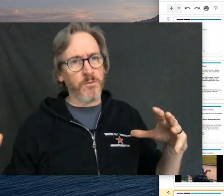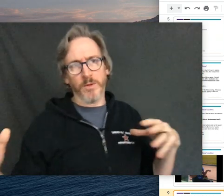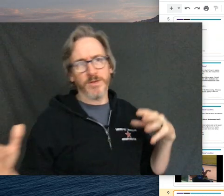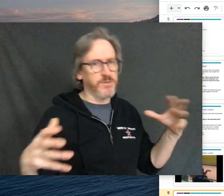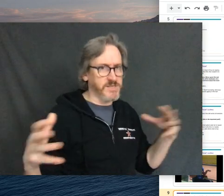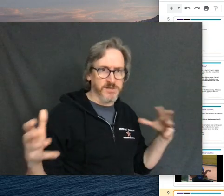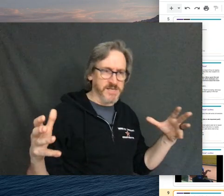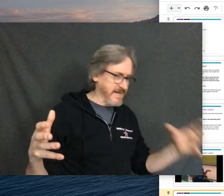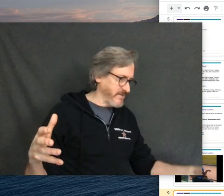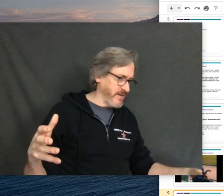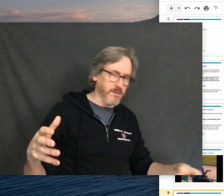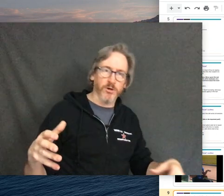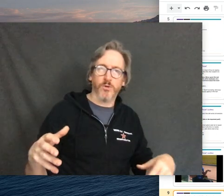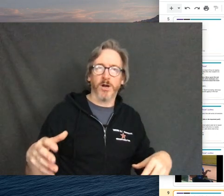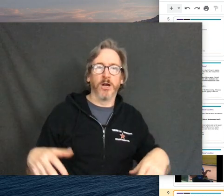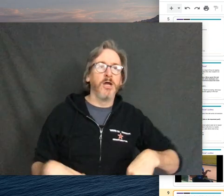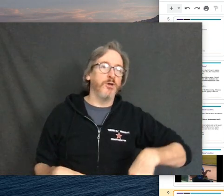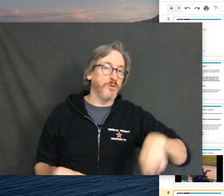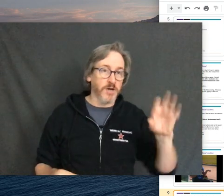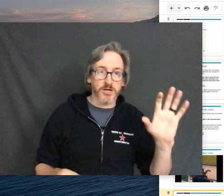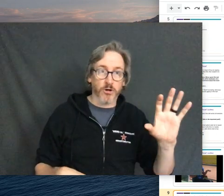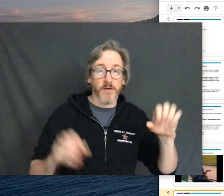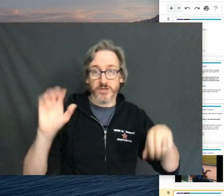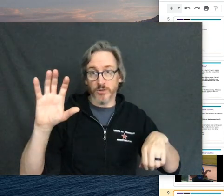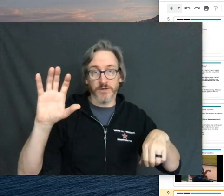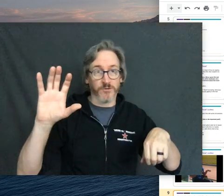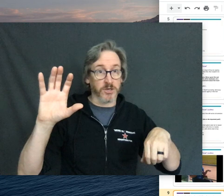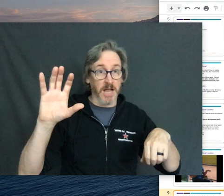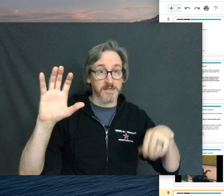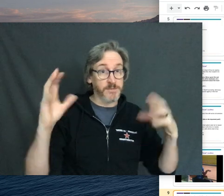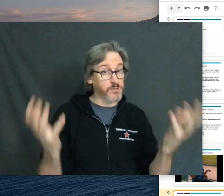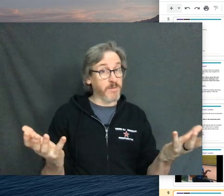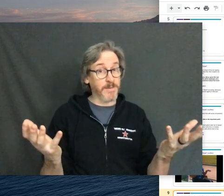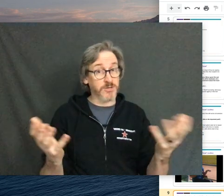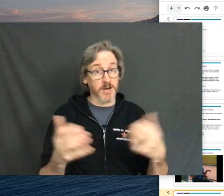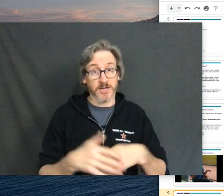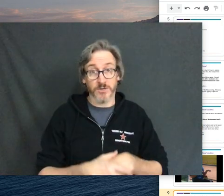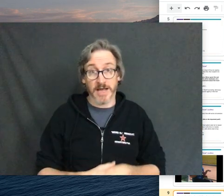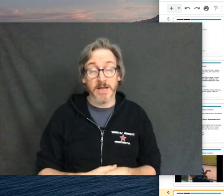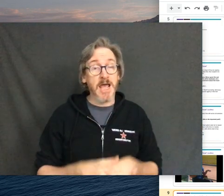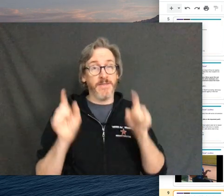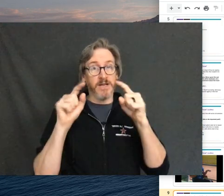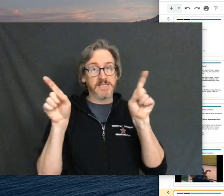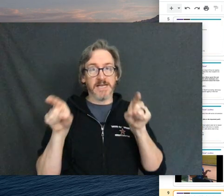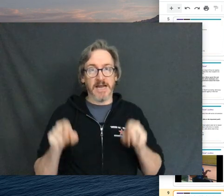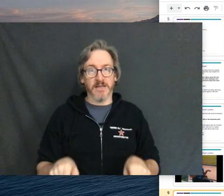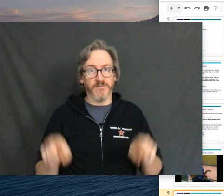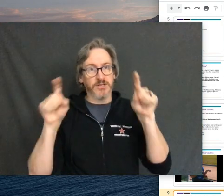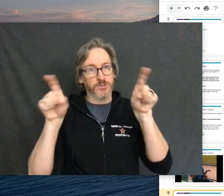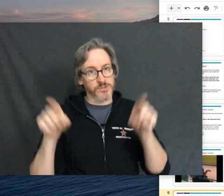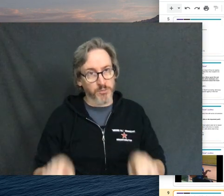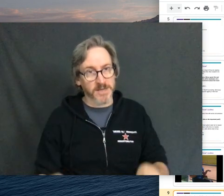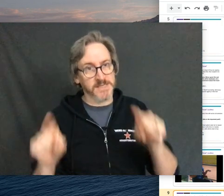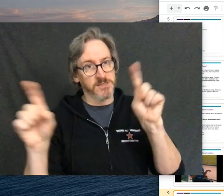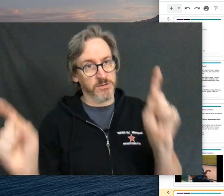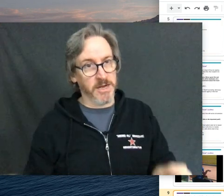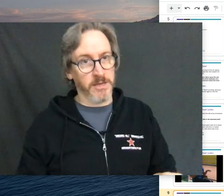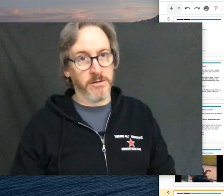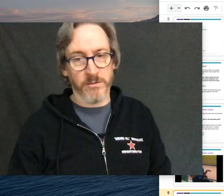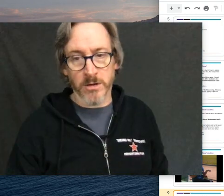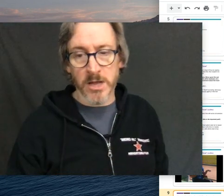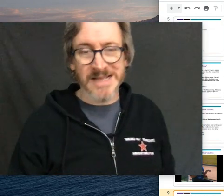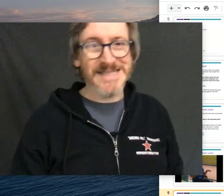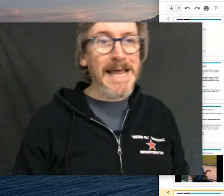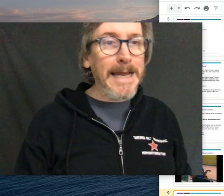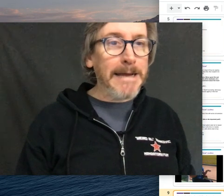Normally what we would do is there's an activity in the book where you would try to draw the two different clocks. So I recommend trying to do that and then listing any of the features or prices or